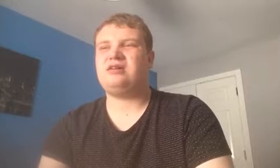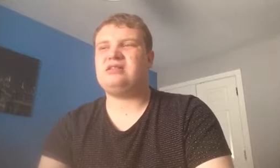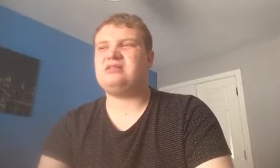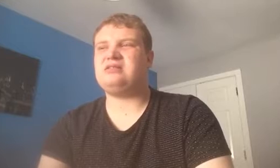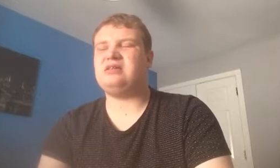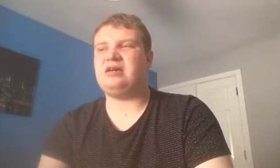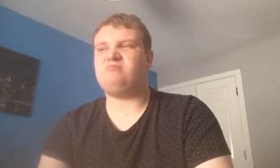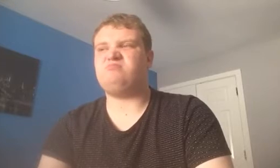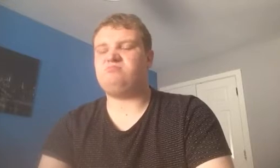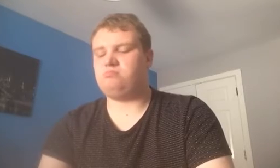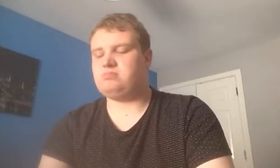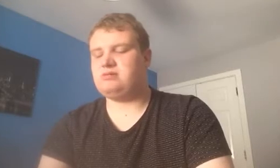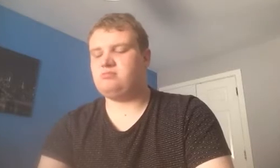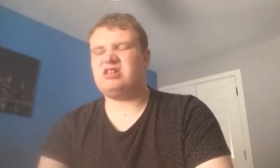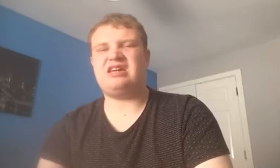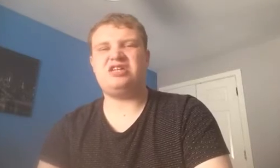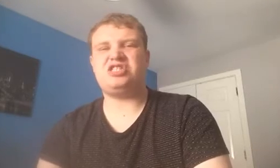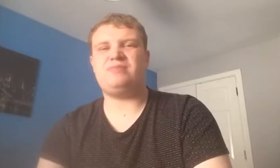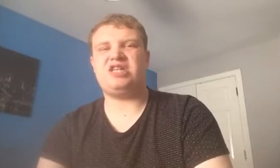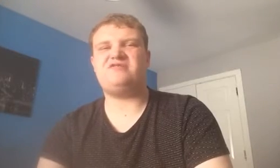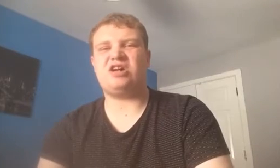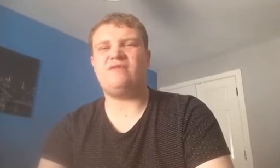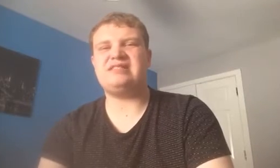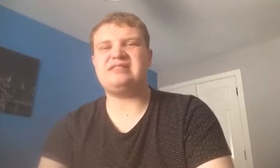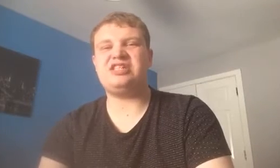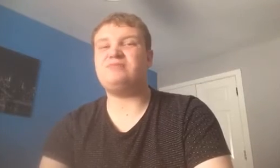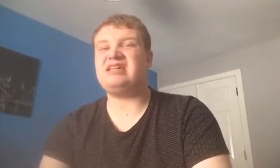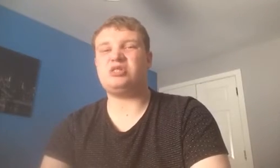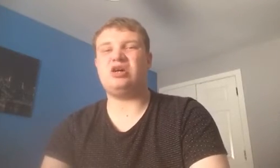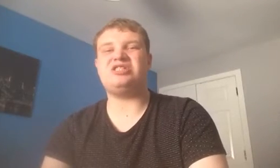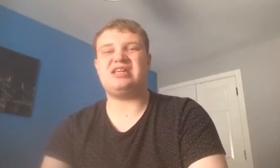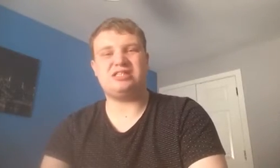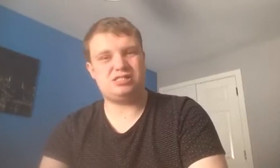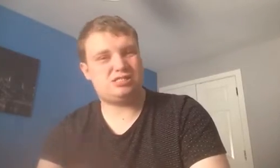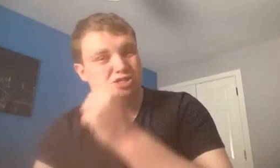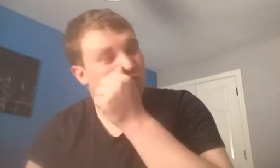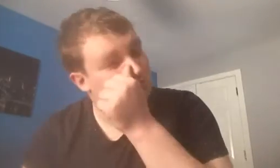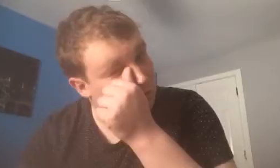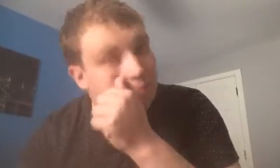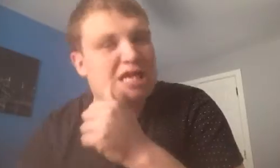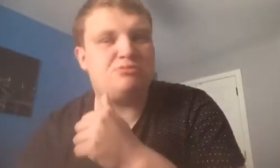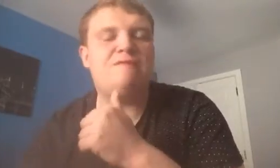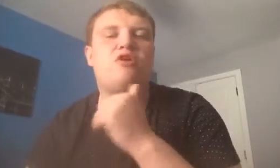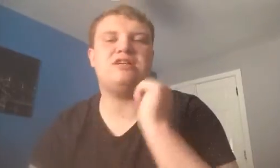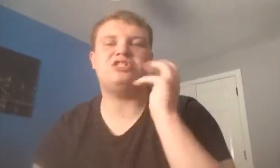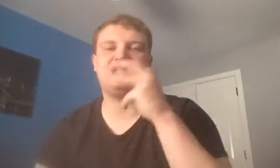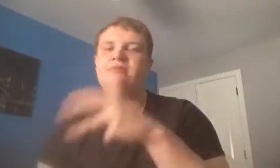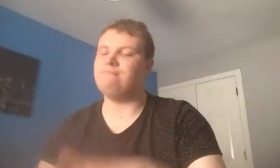that, increasing the price for Alves' age makes a lot of sense. So, it's probably the best move for Rangers to keep him.